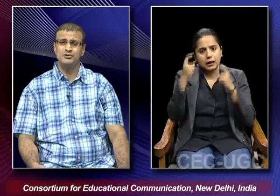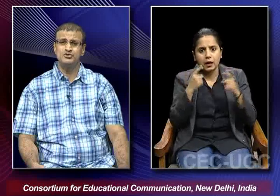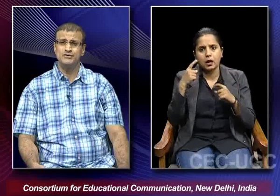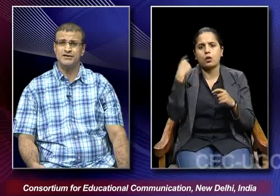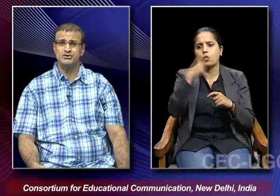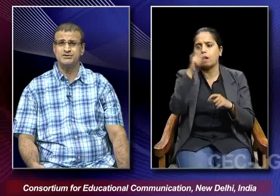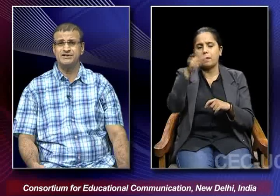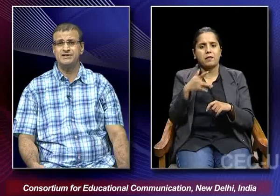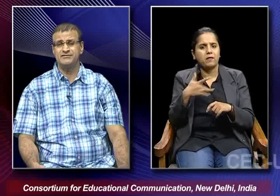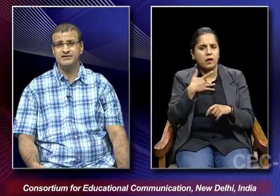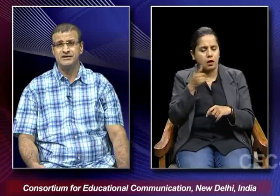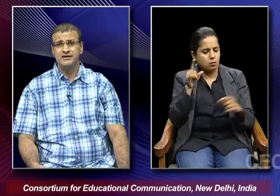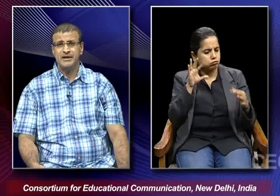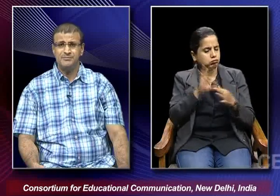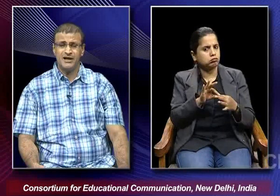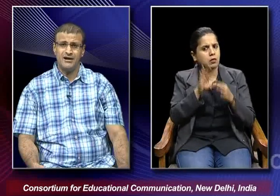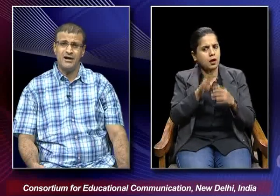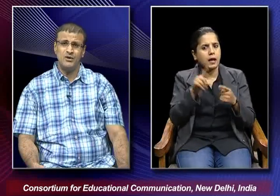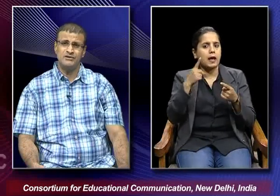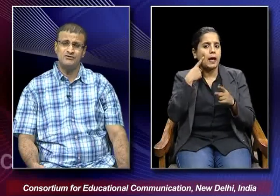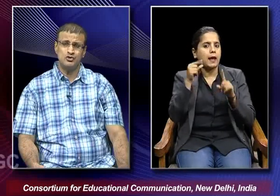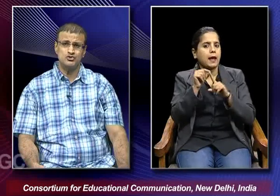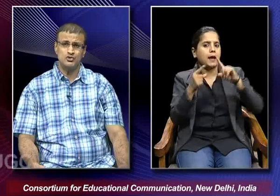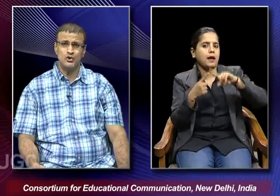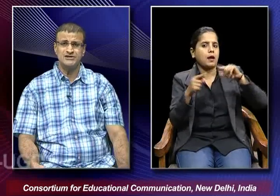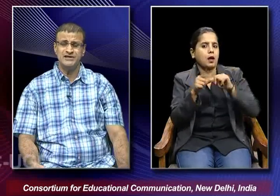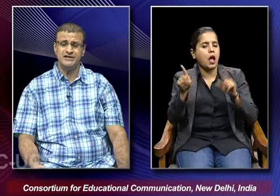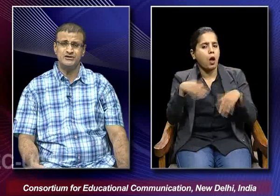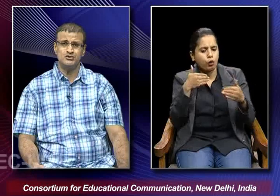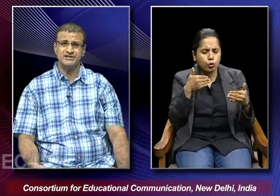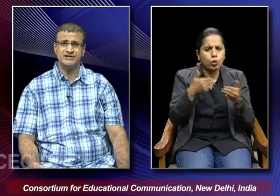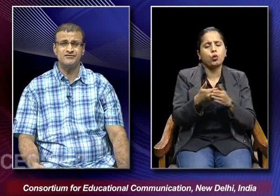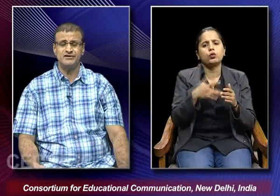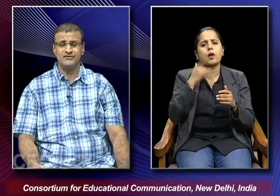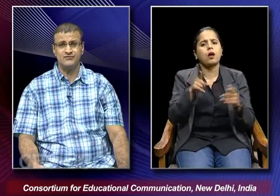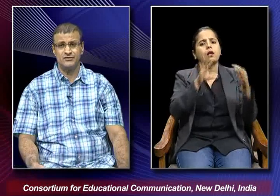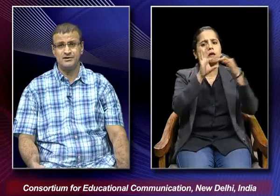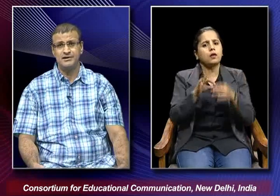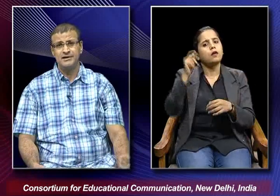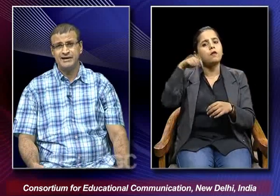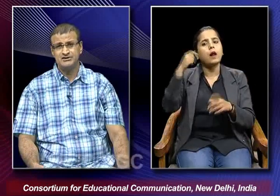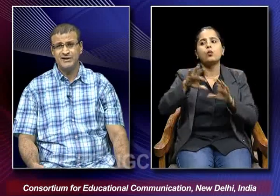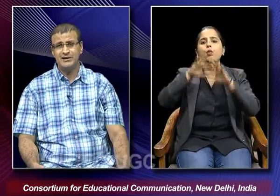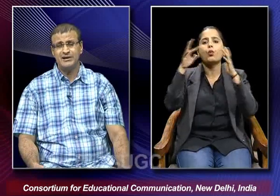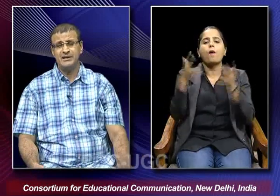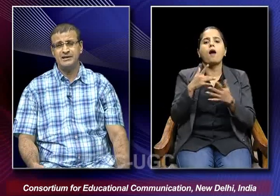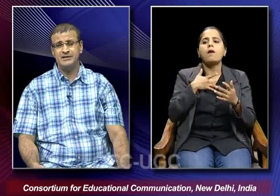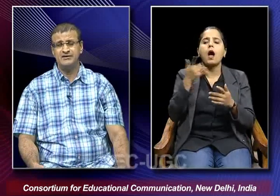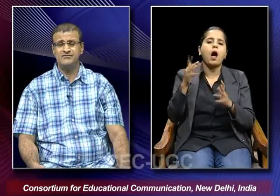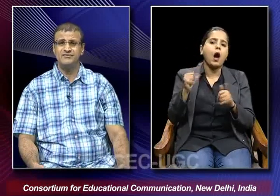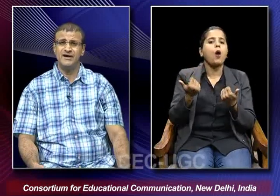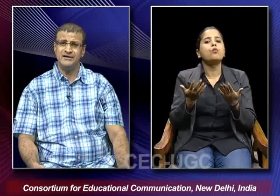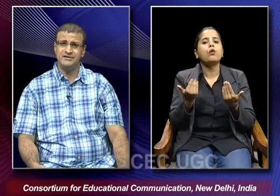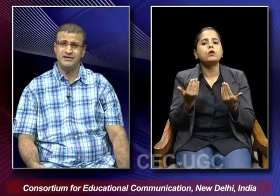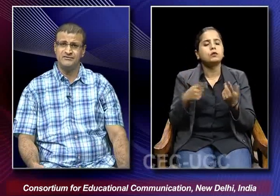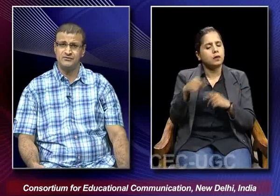people those who were associated with IPTA how they were also closely associated with the film world as well. And even